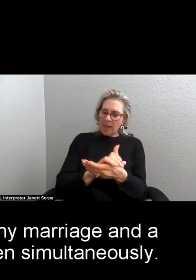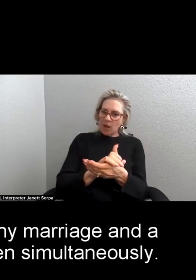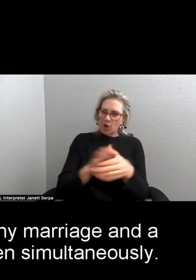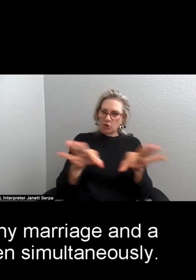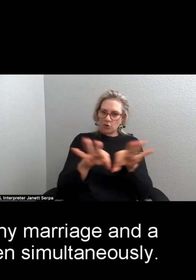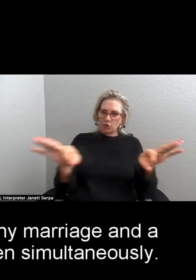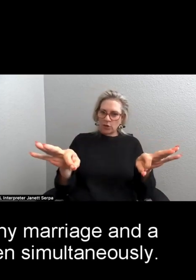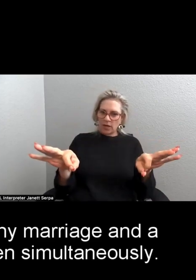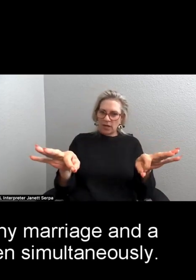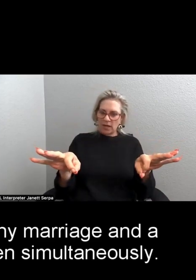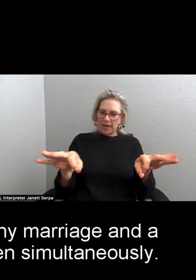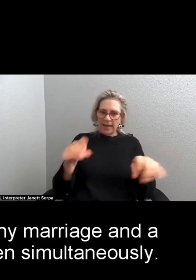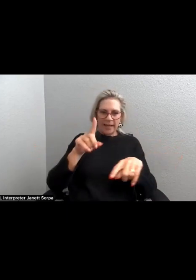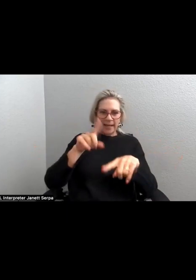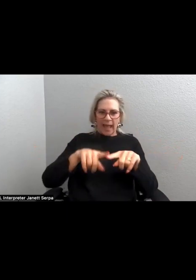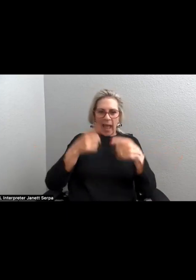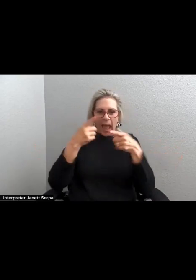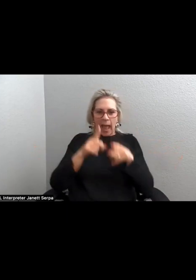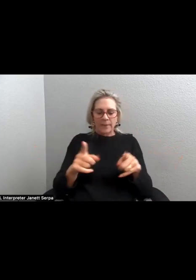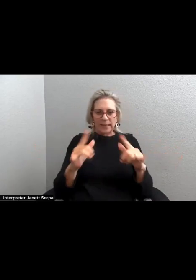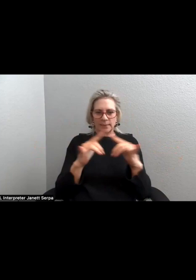won't happen simultaneously.